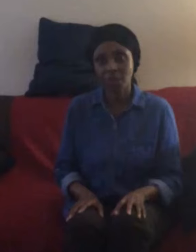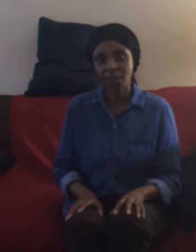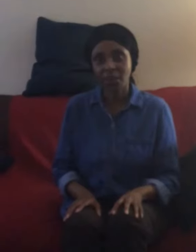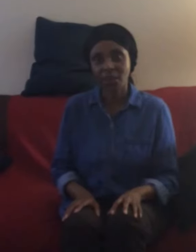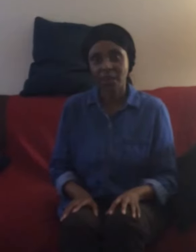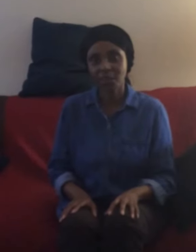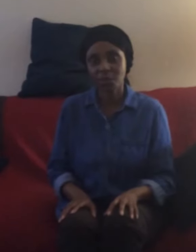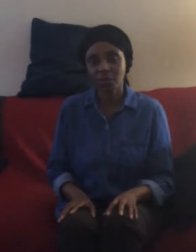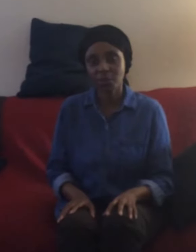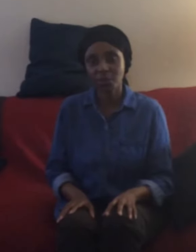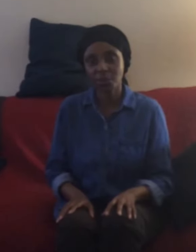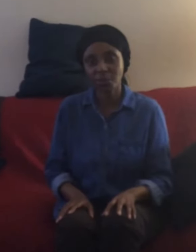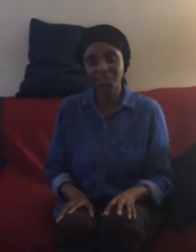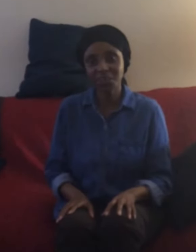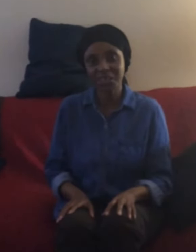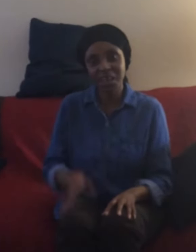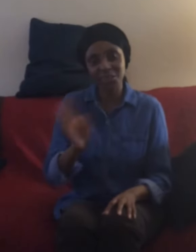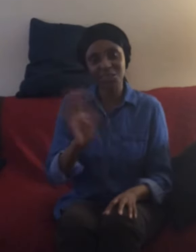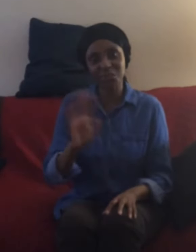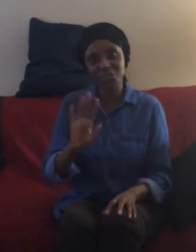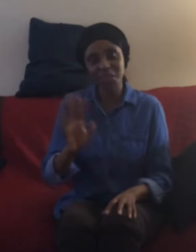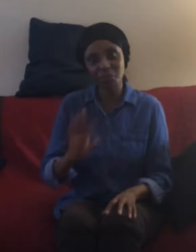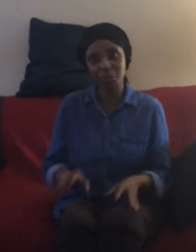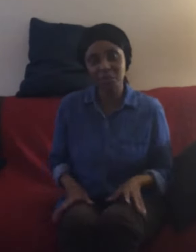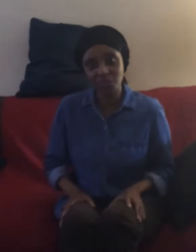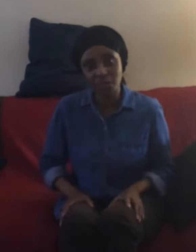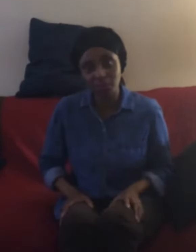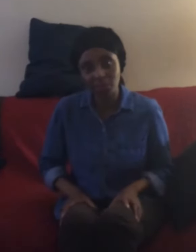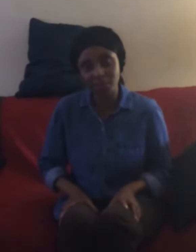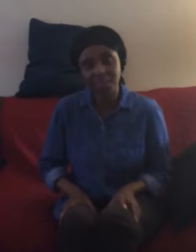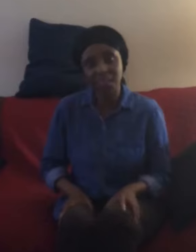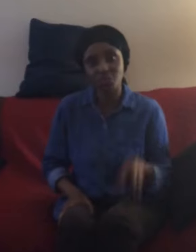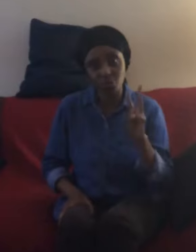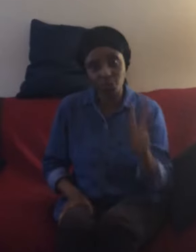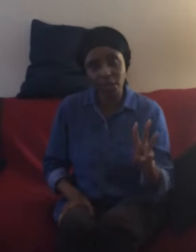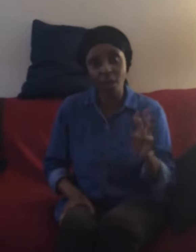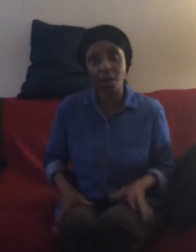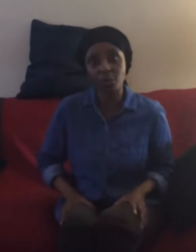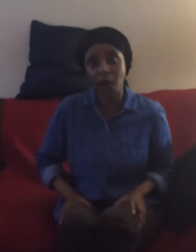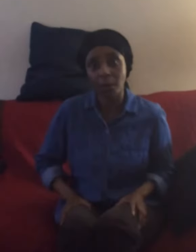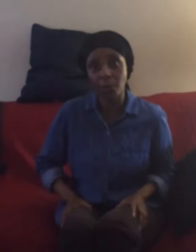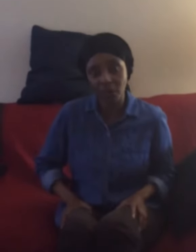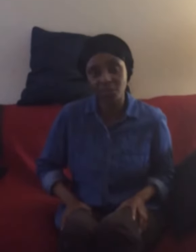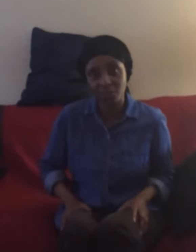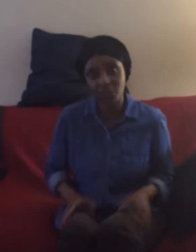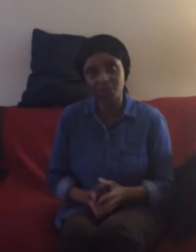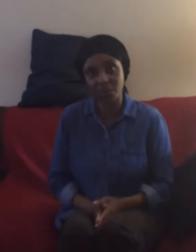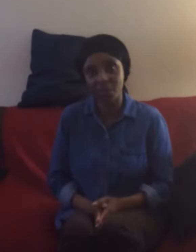all right good good morning little scholars this is miss jennifer miss jennifer is going to sing three uh morning circle songs